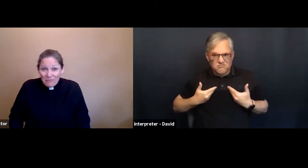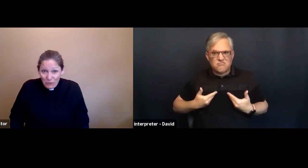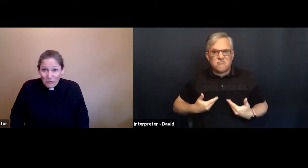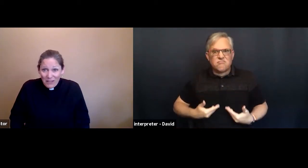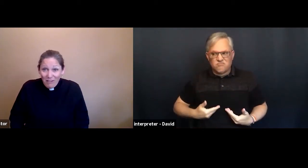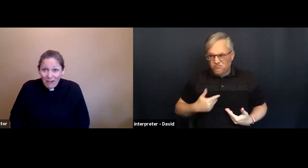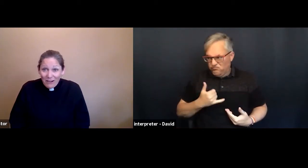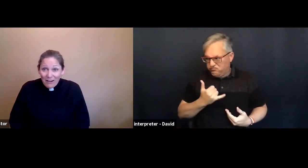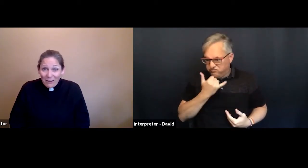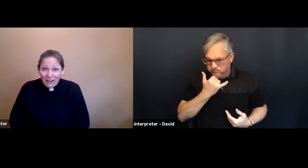who they are.